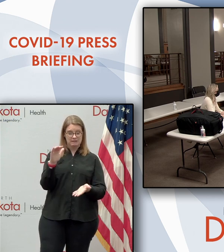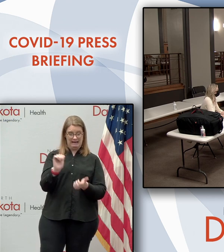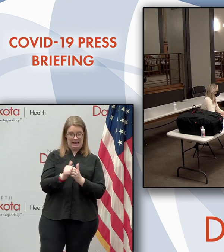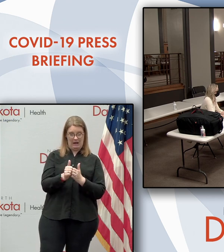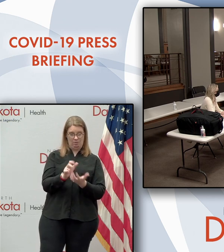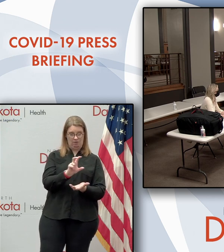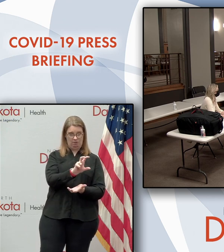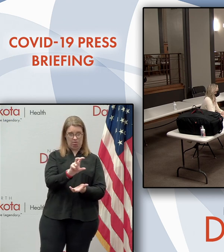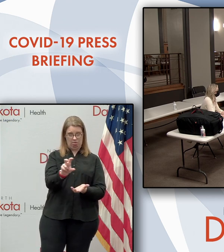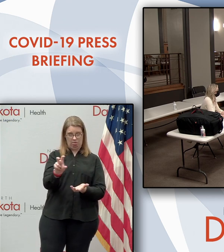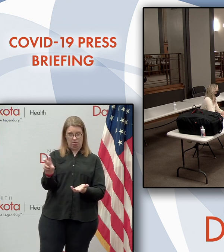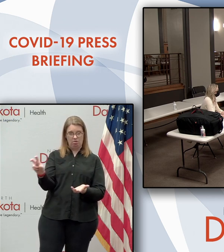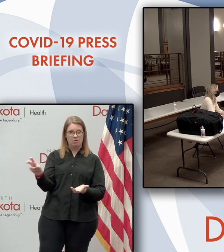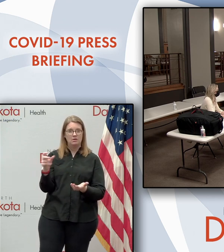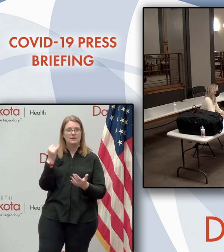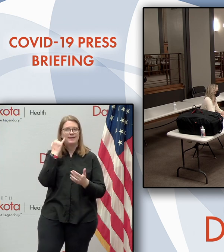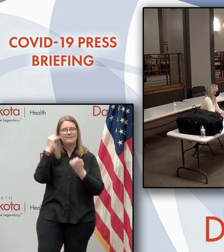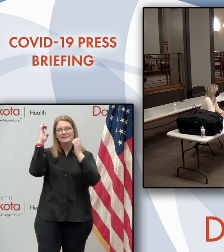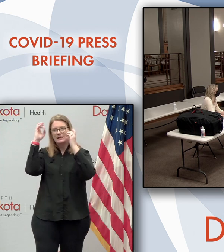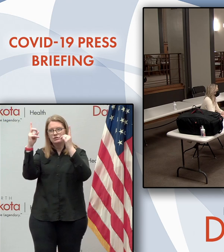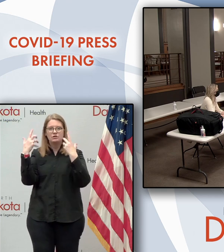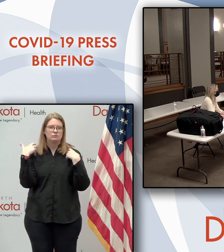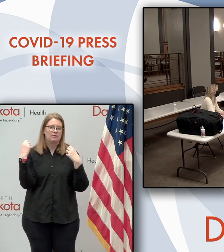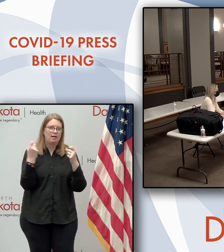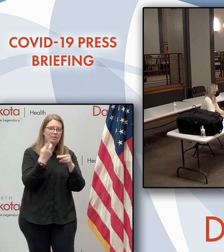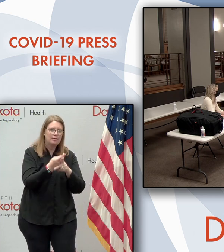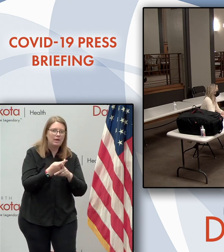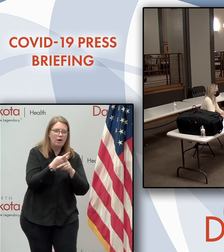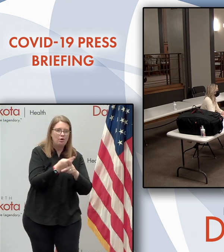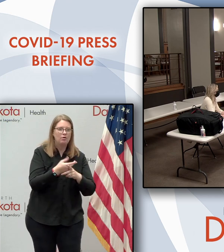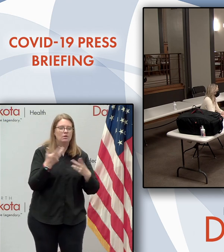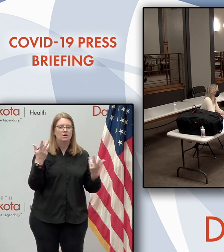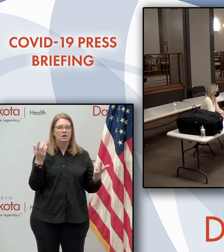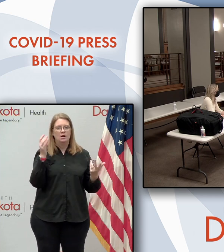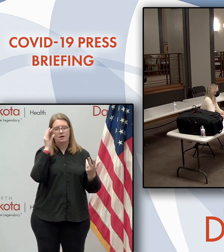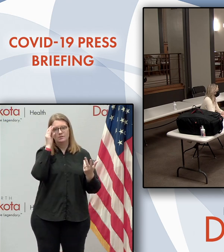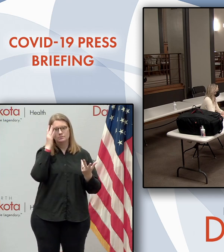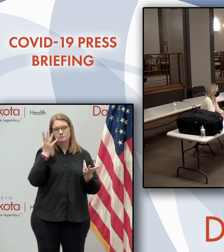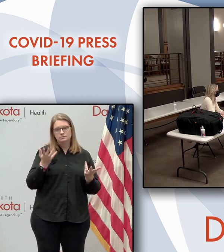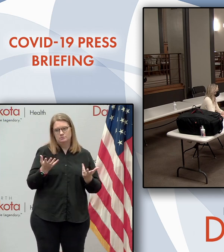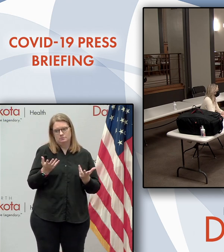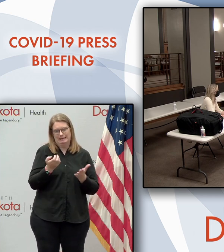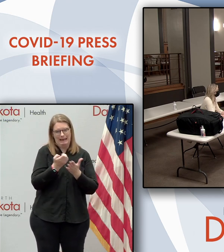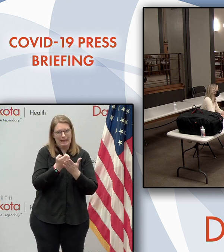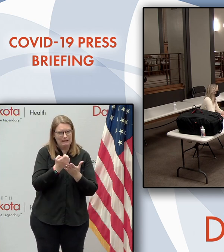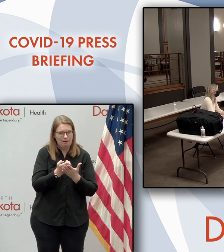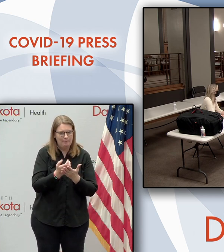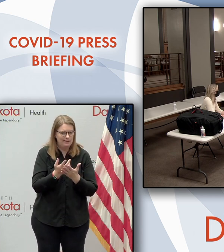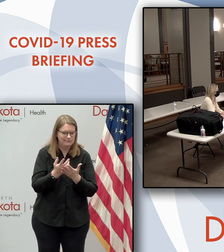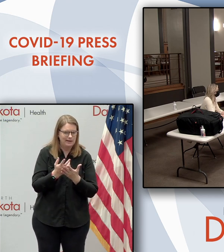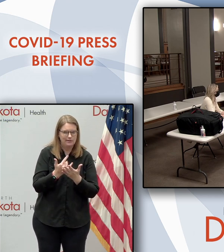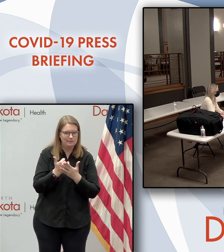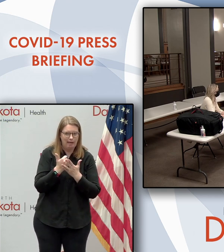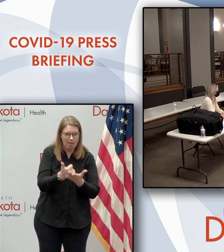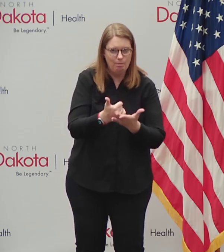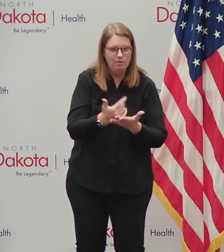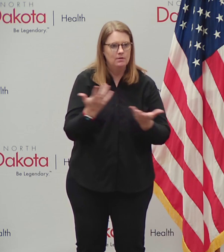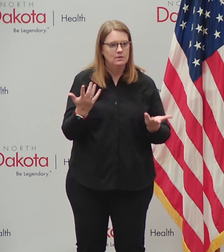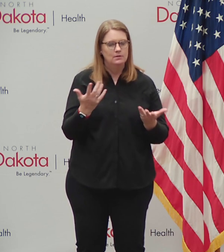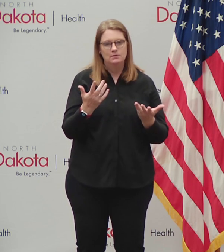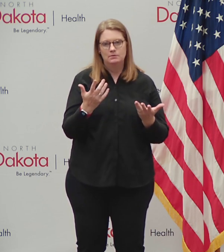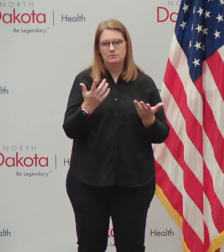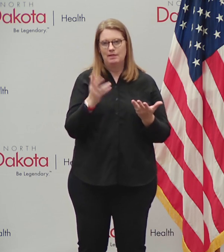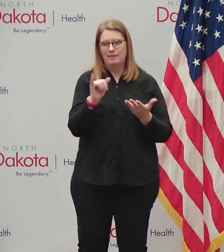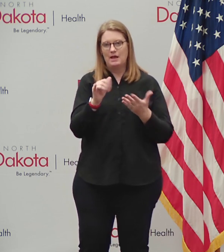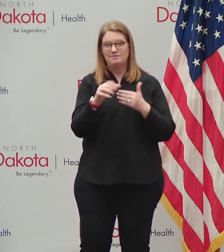all of the entities in the state, whether it's education, health care, whatever it happens to be economic relief. That kind of flexibility is